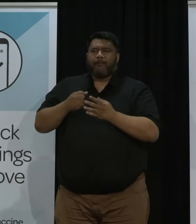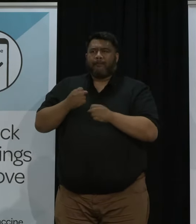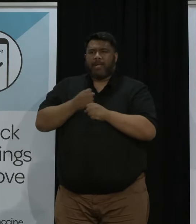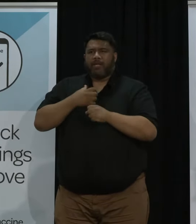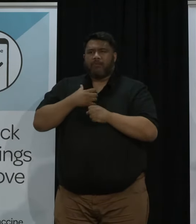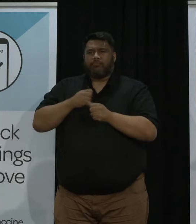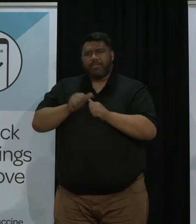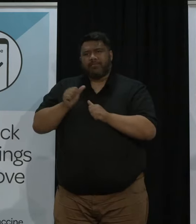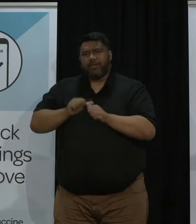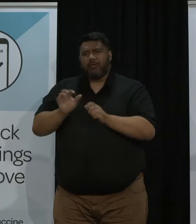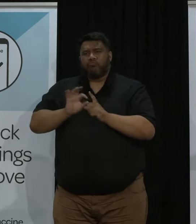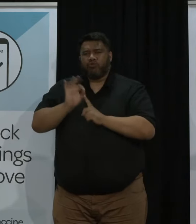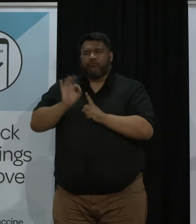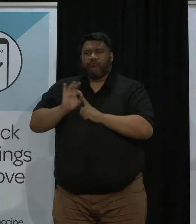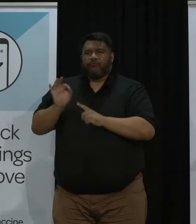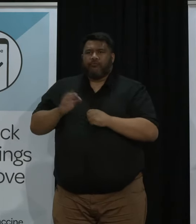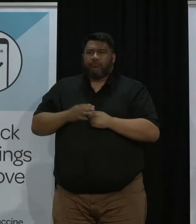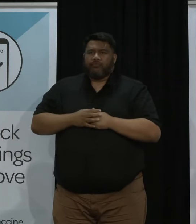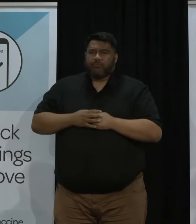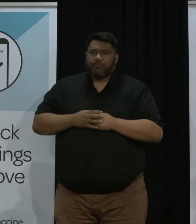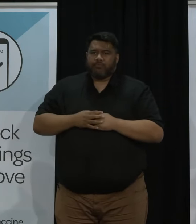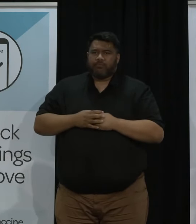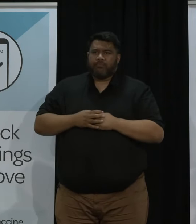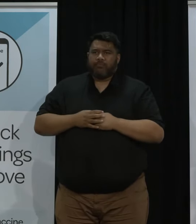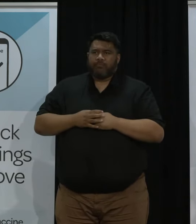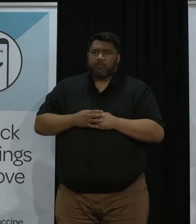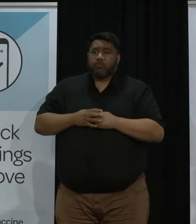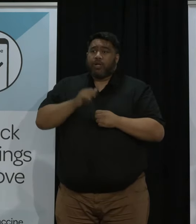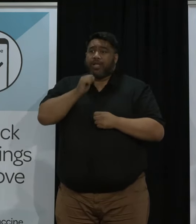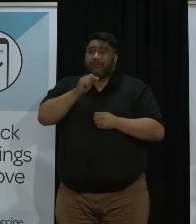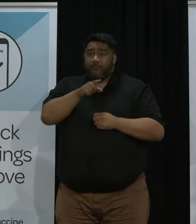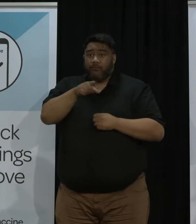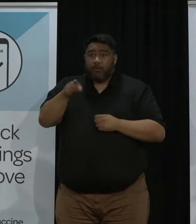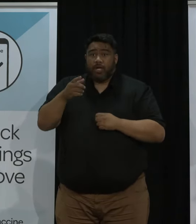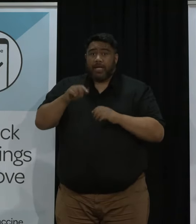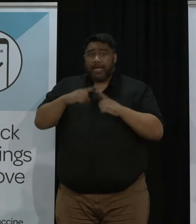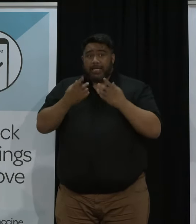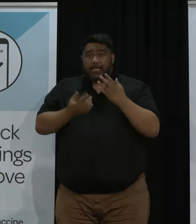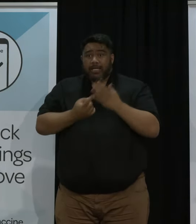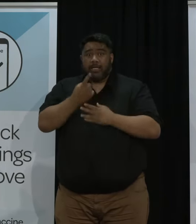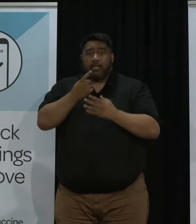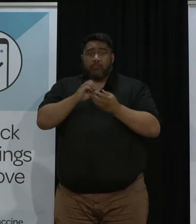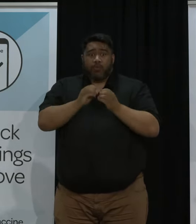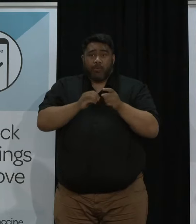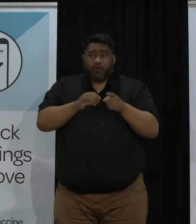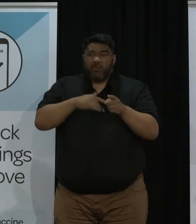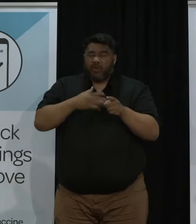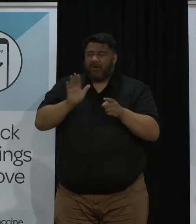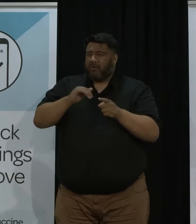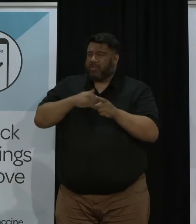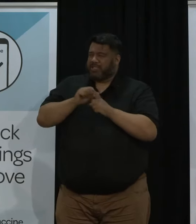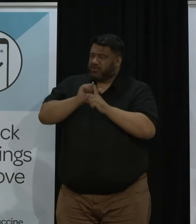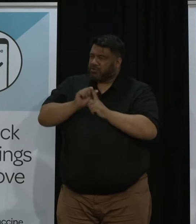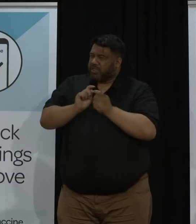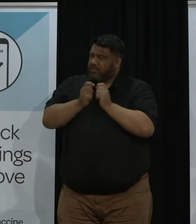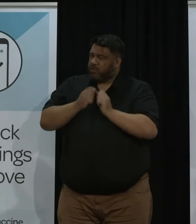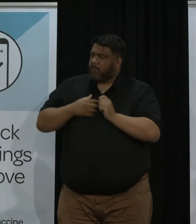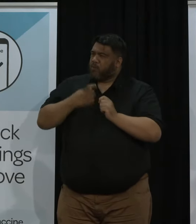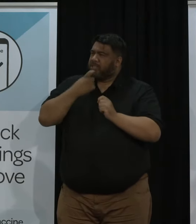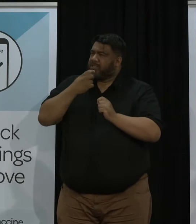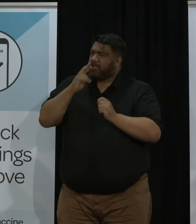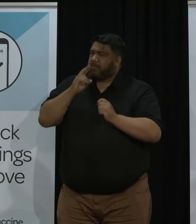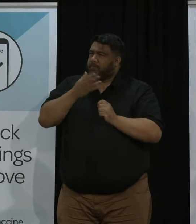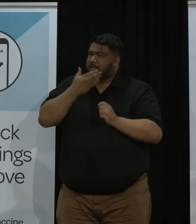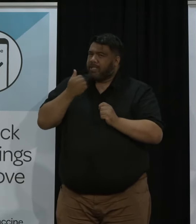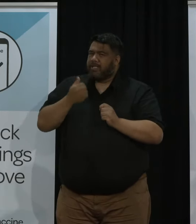I do ask those who might be operating the system if you do come up against tweaks you believe will make the system a little easier then